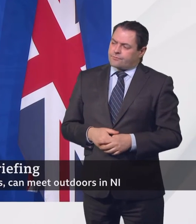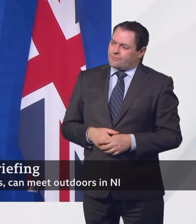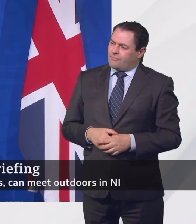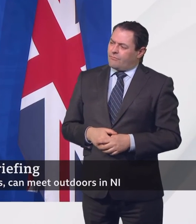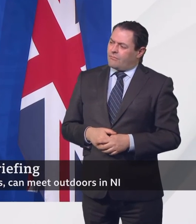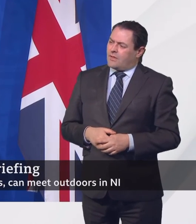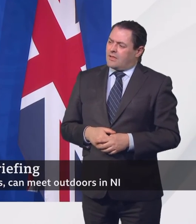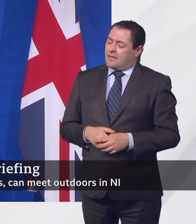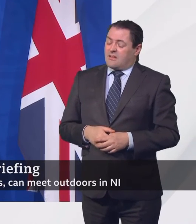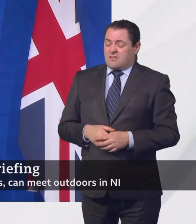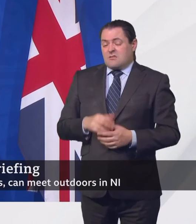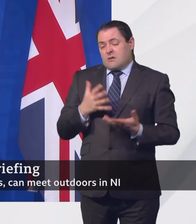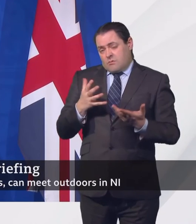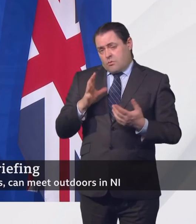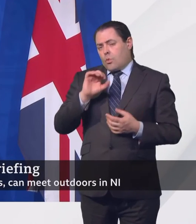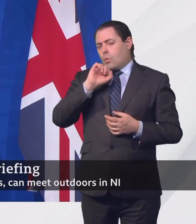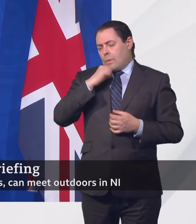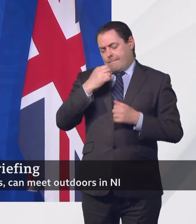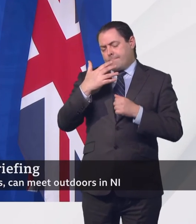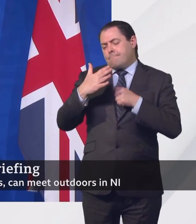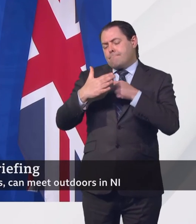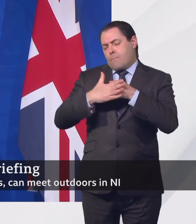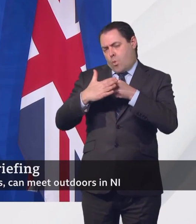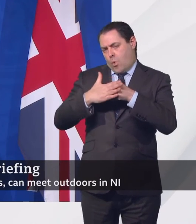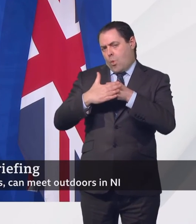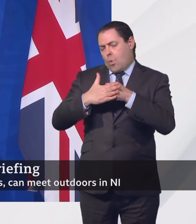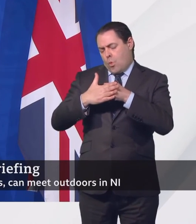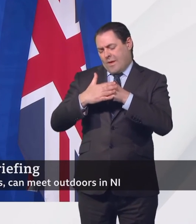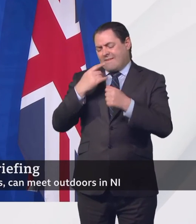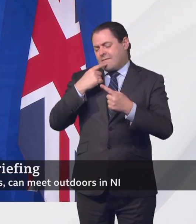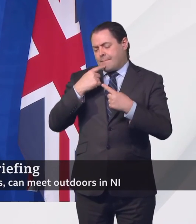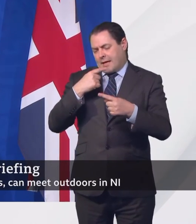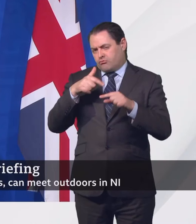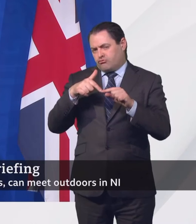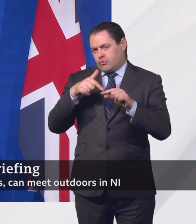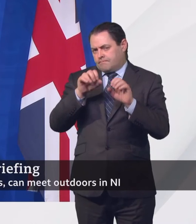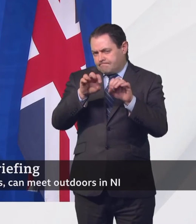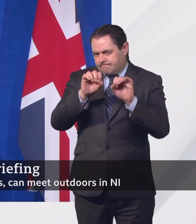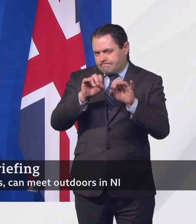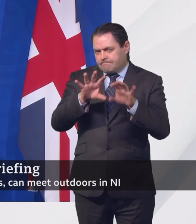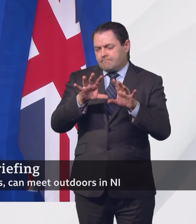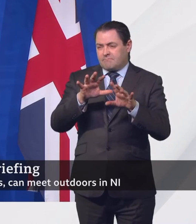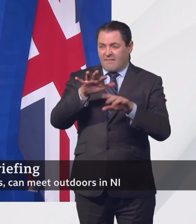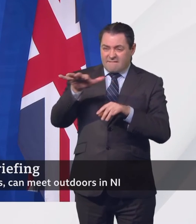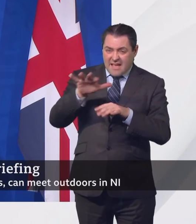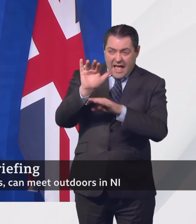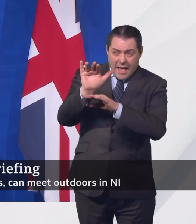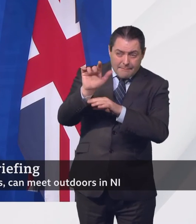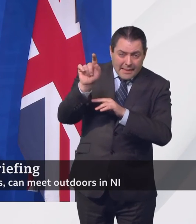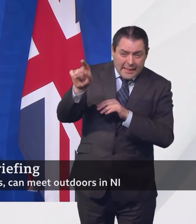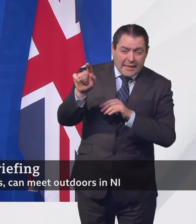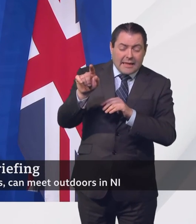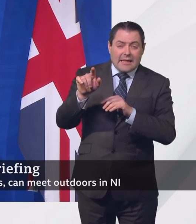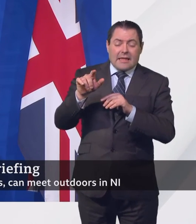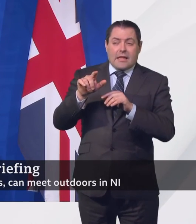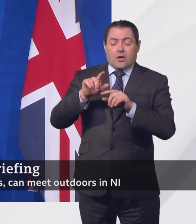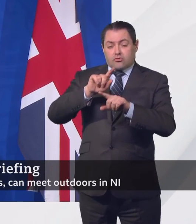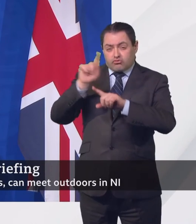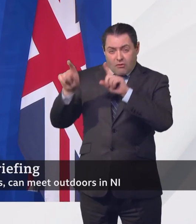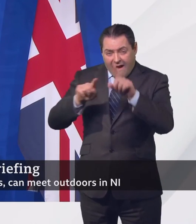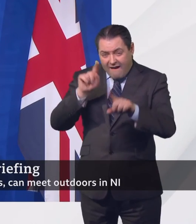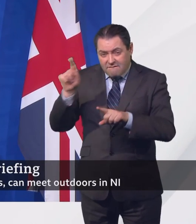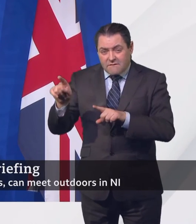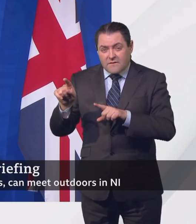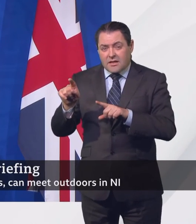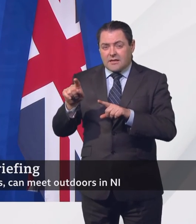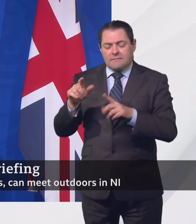will be, Beatrice, will be saying more about seeing family abroad and travel abroad, but